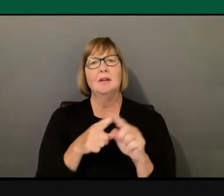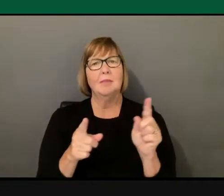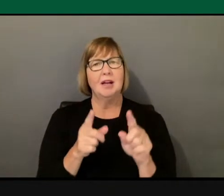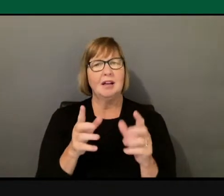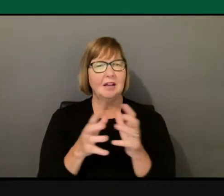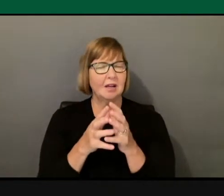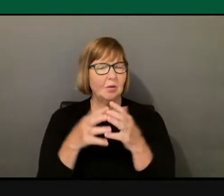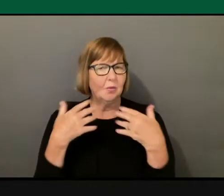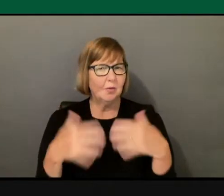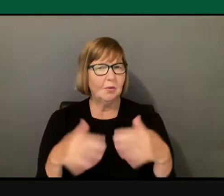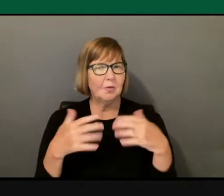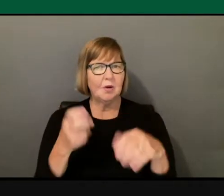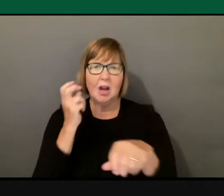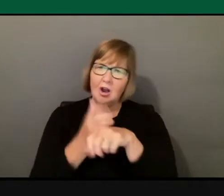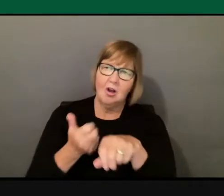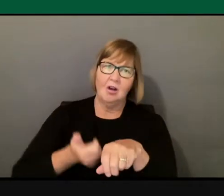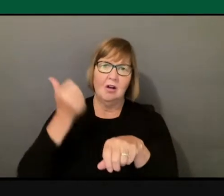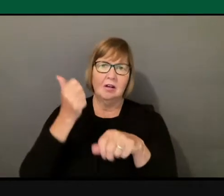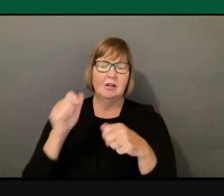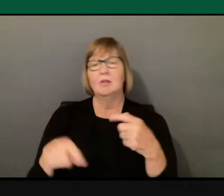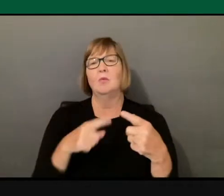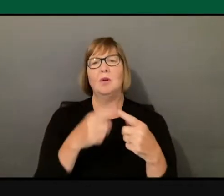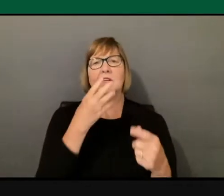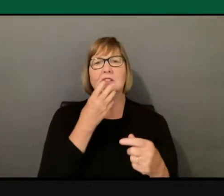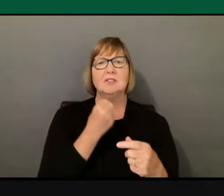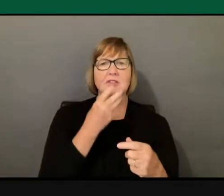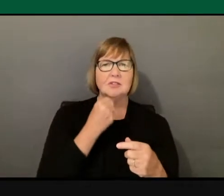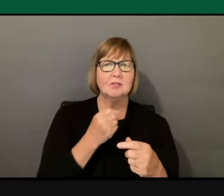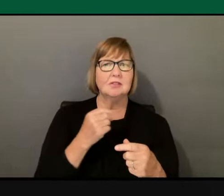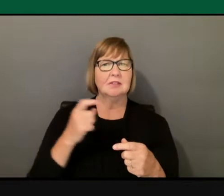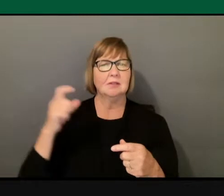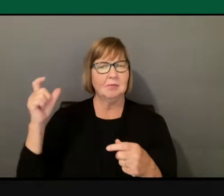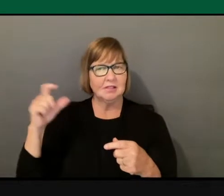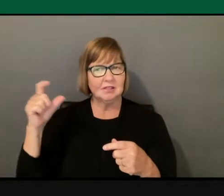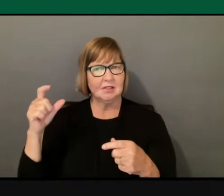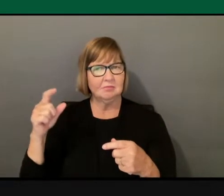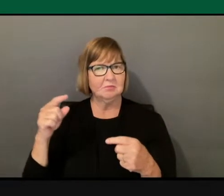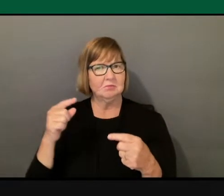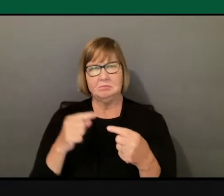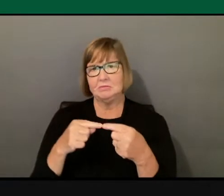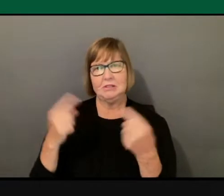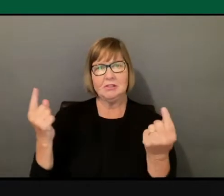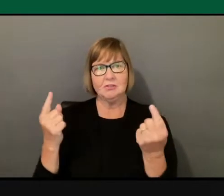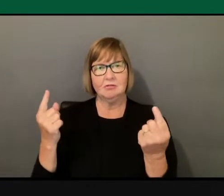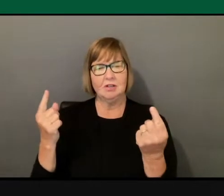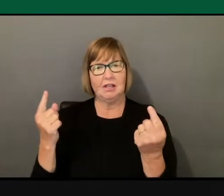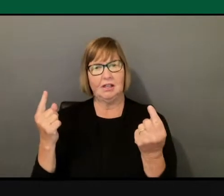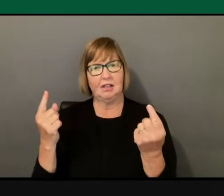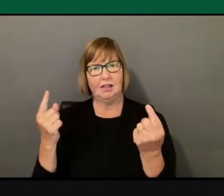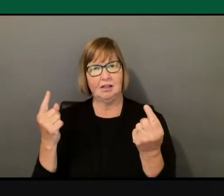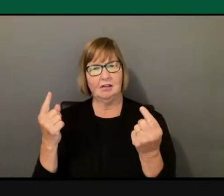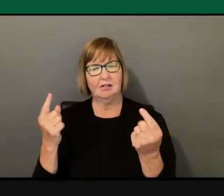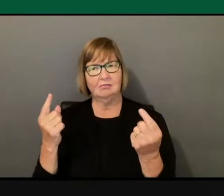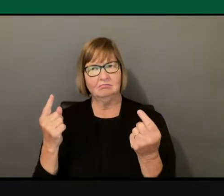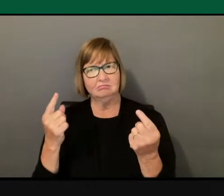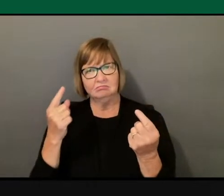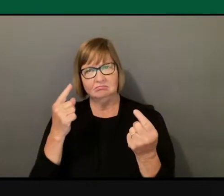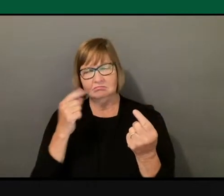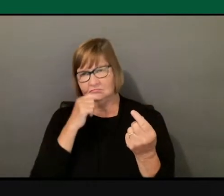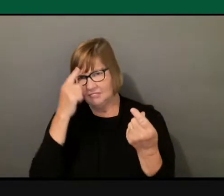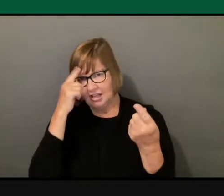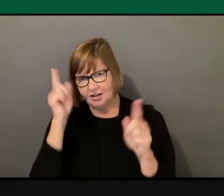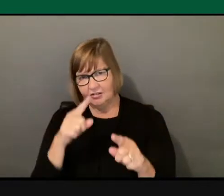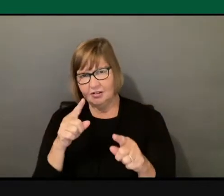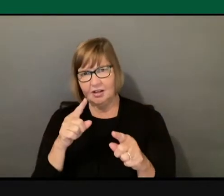when Jews and Muslims may disagree on the issues in the Middle